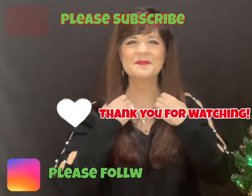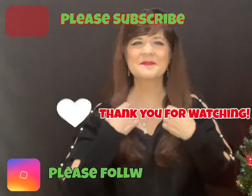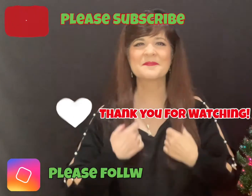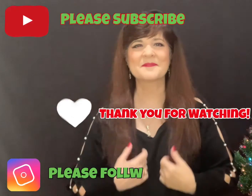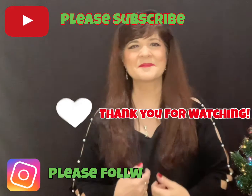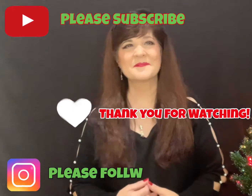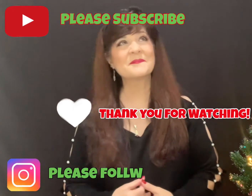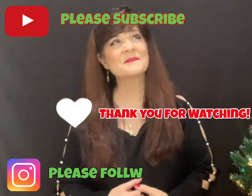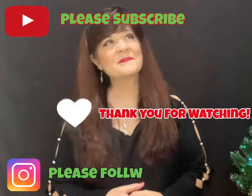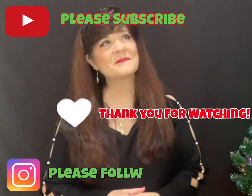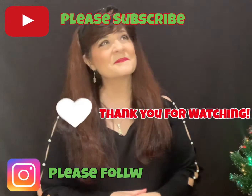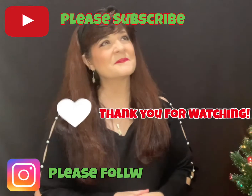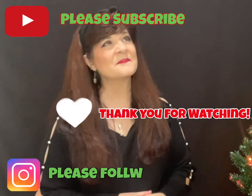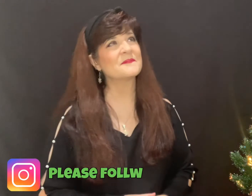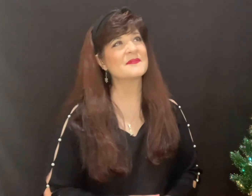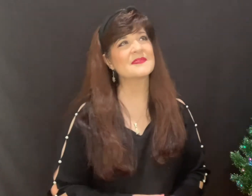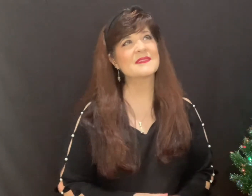He's a happy He's Thank you.